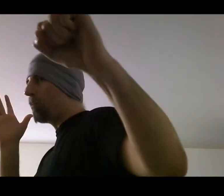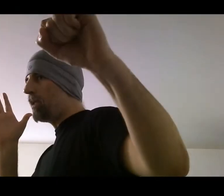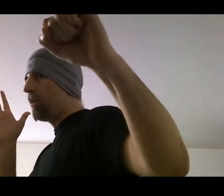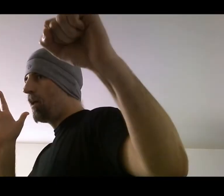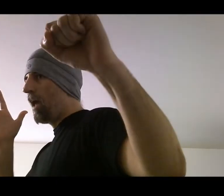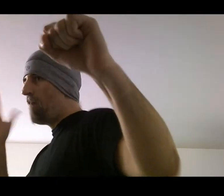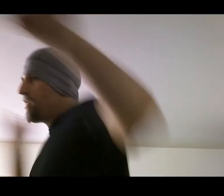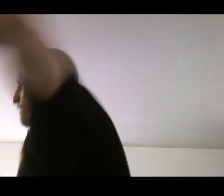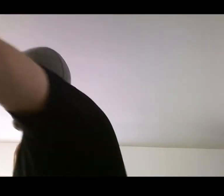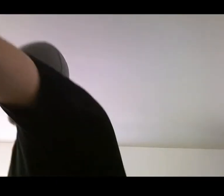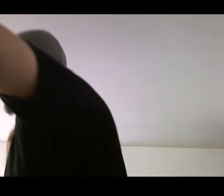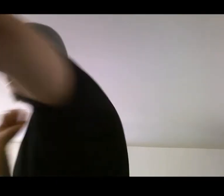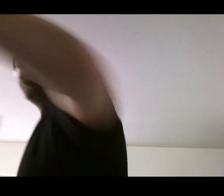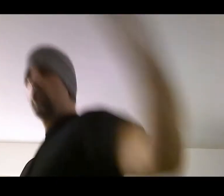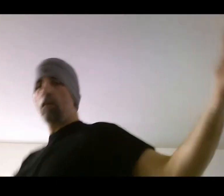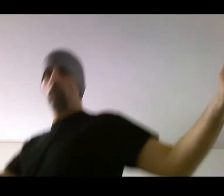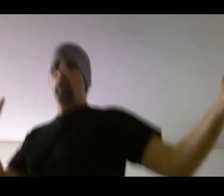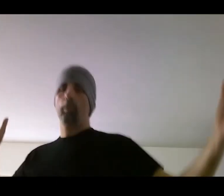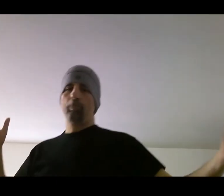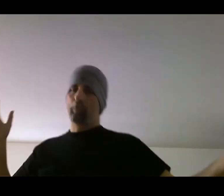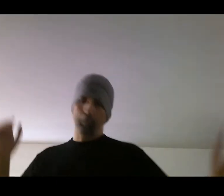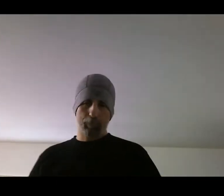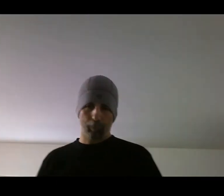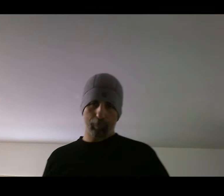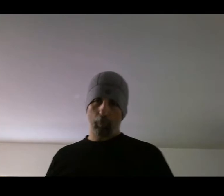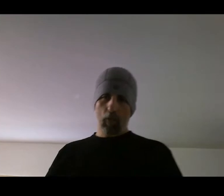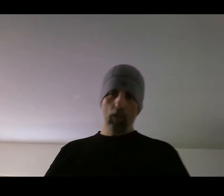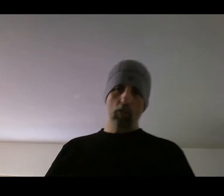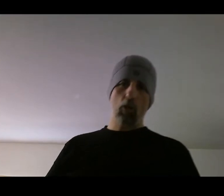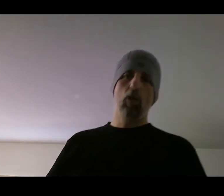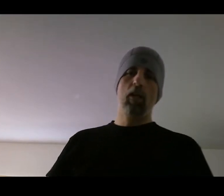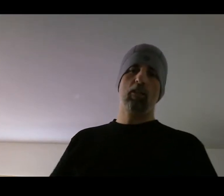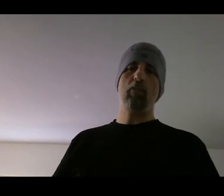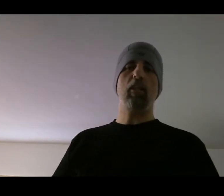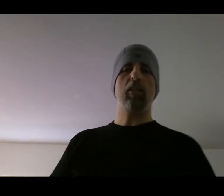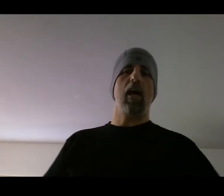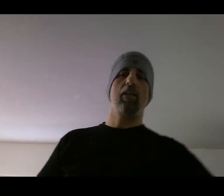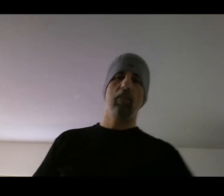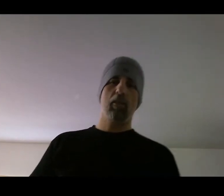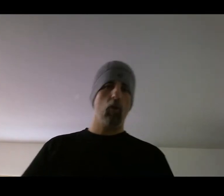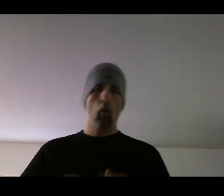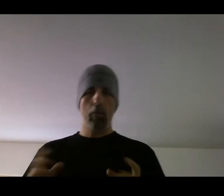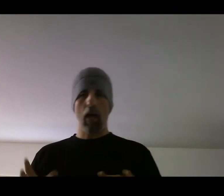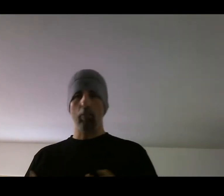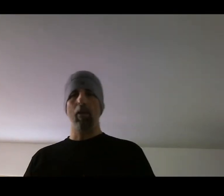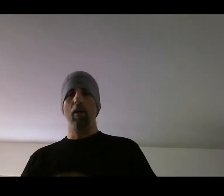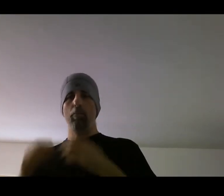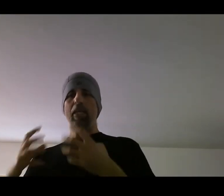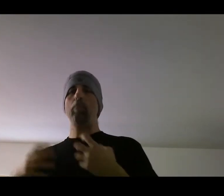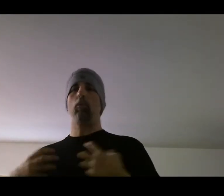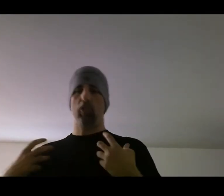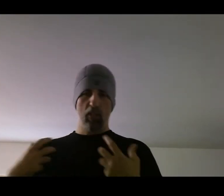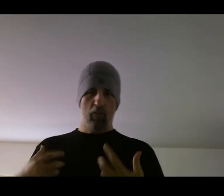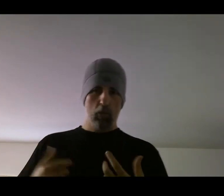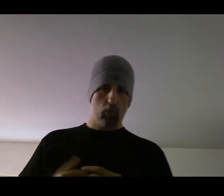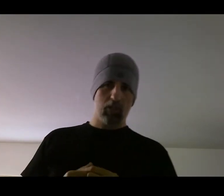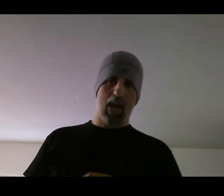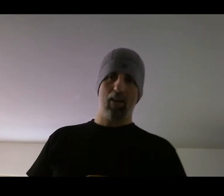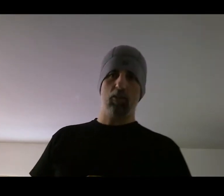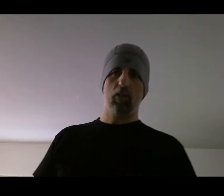it and then finish it and do a check hook. So stuff like that. then it will open up people's individual styles in